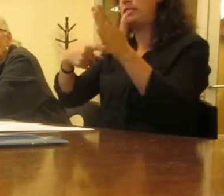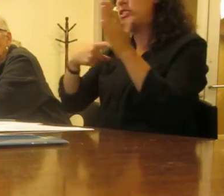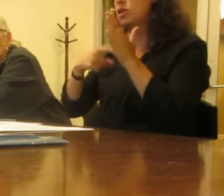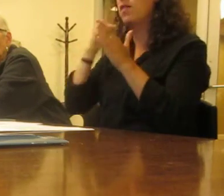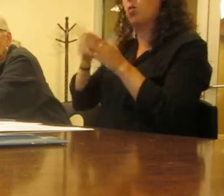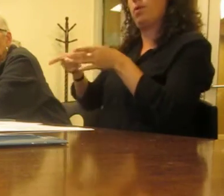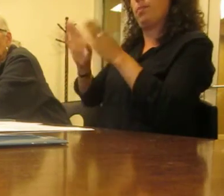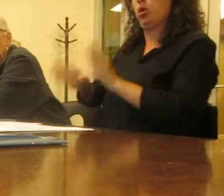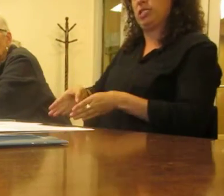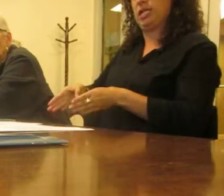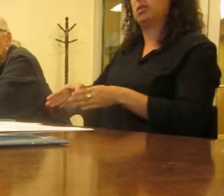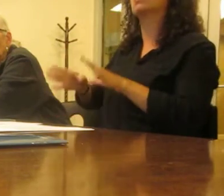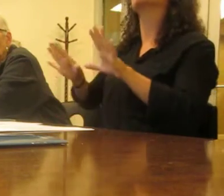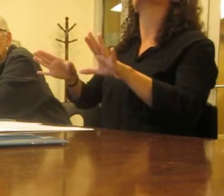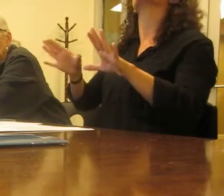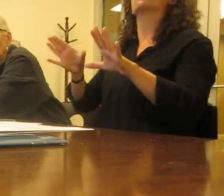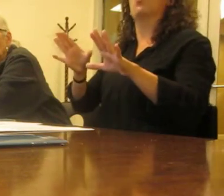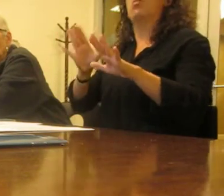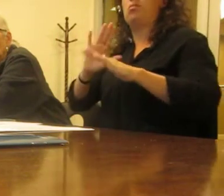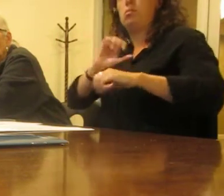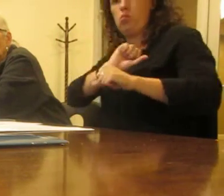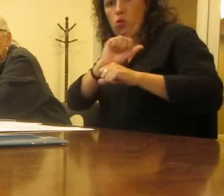What then happens though in terms of removal?